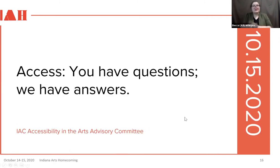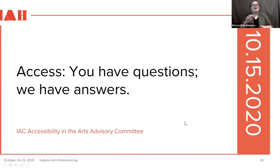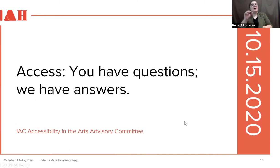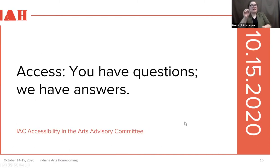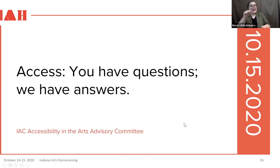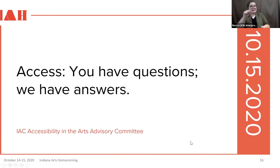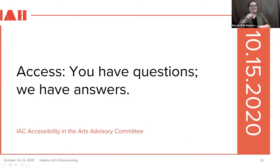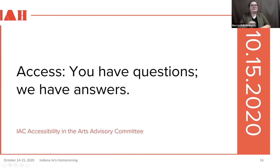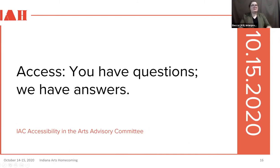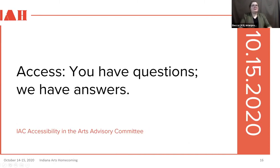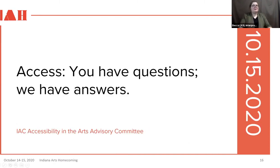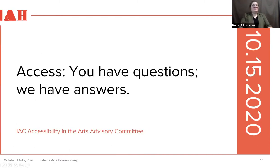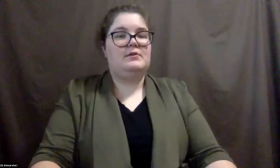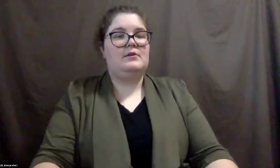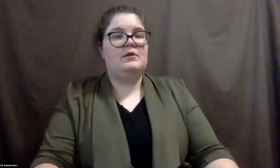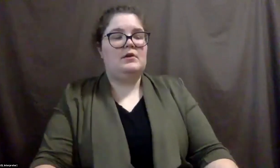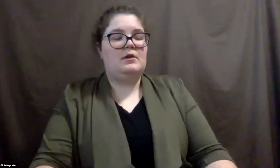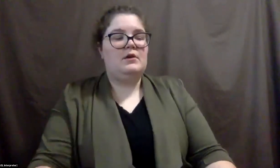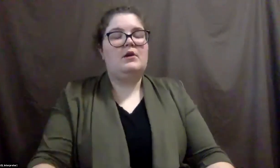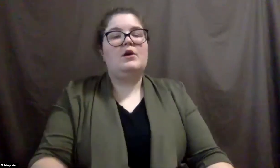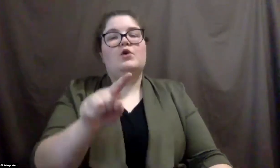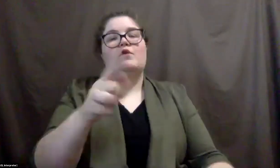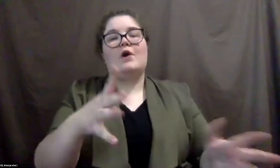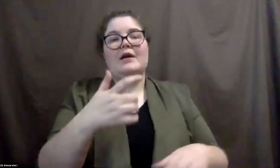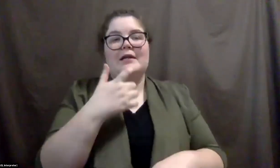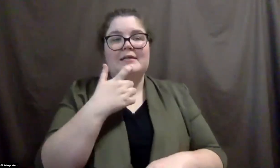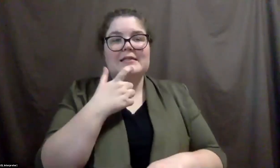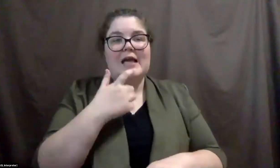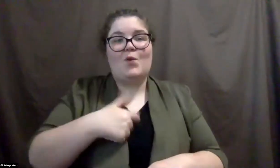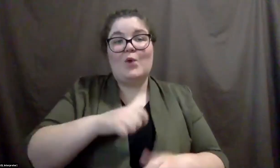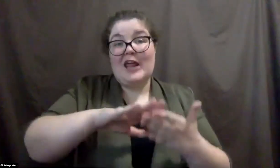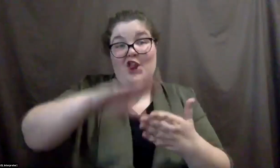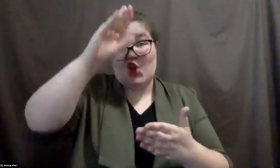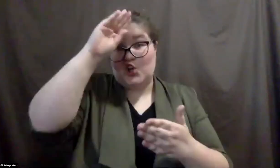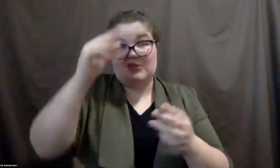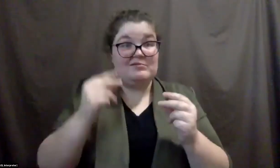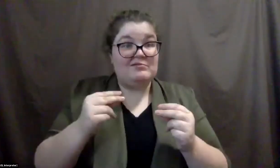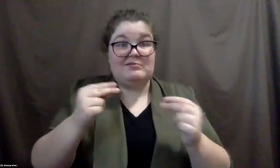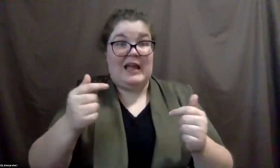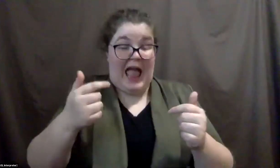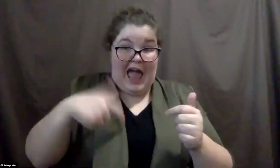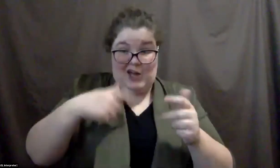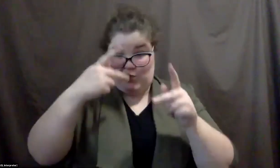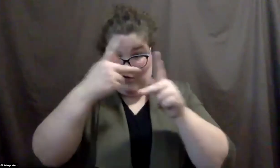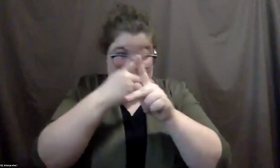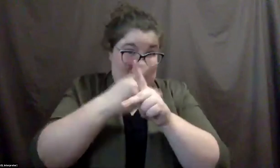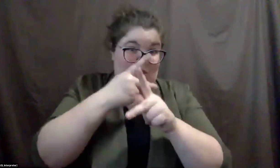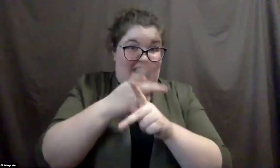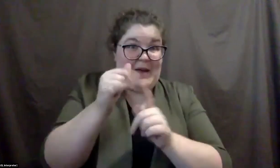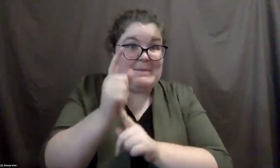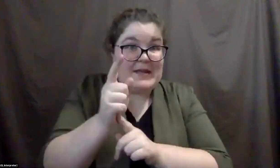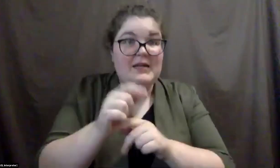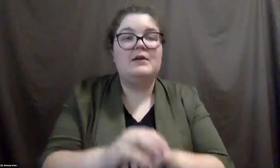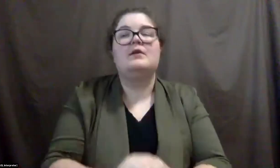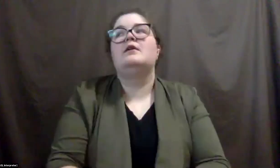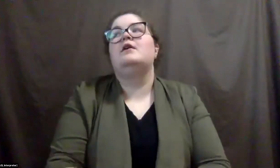of times, I mean, like you said, we've, we've just, um, learned on the fly. Um, so we